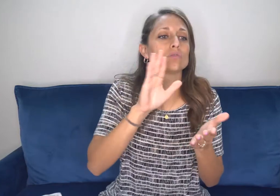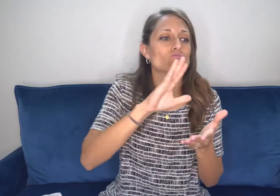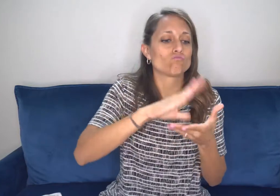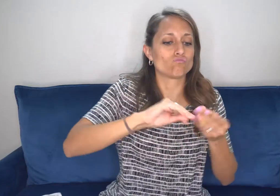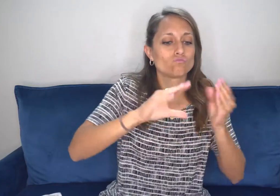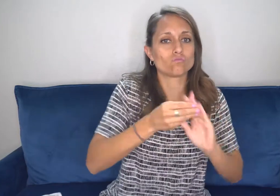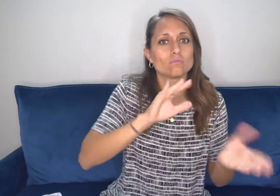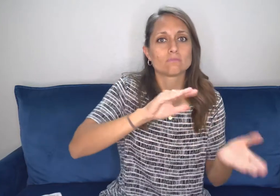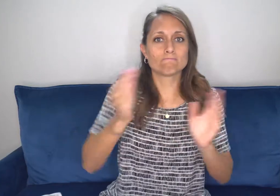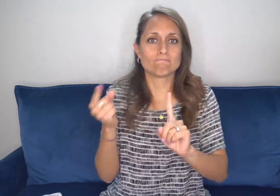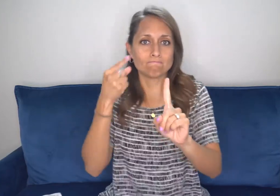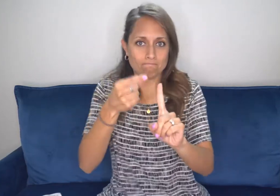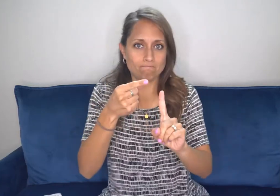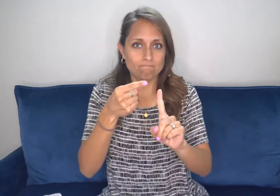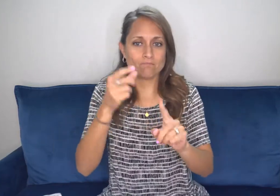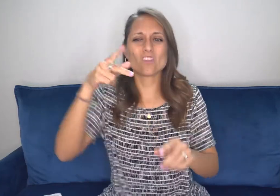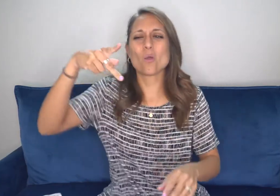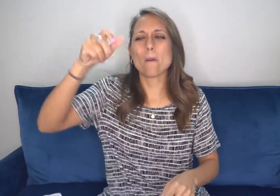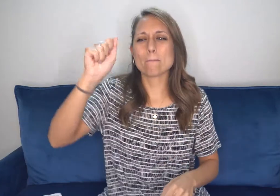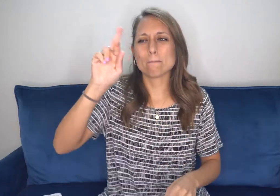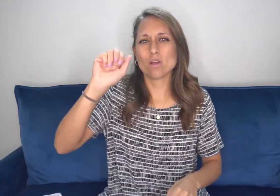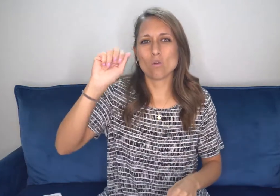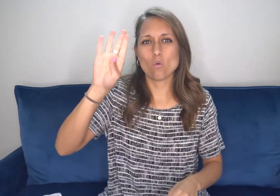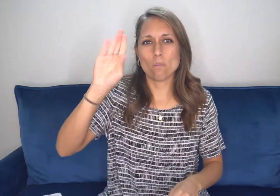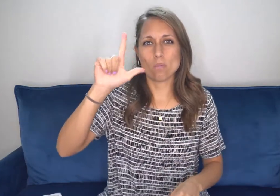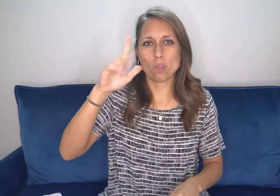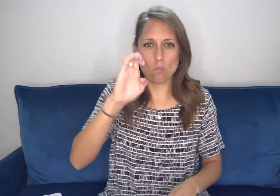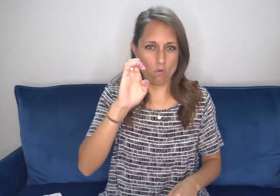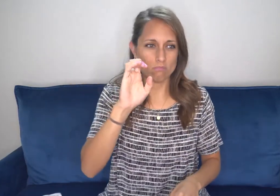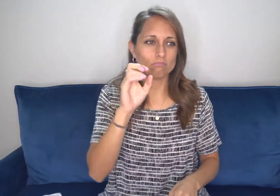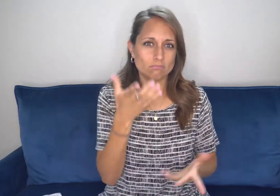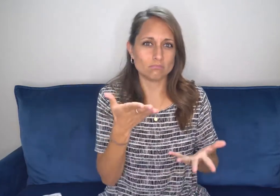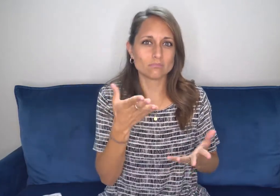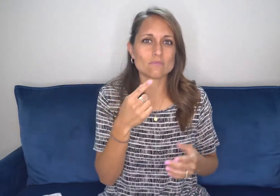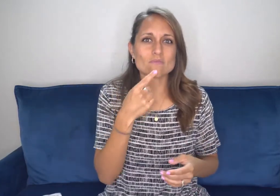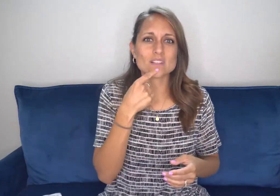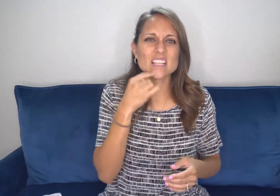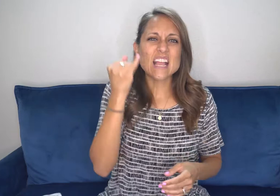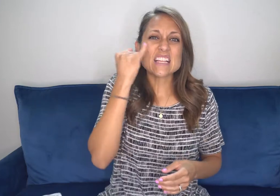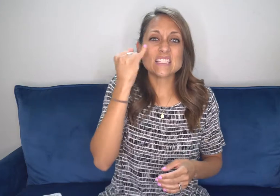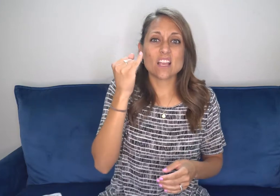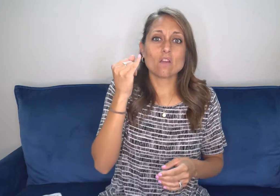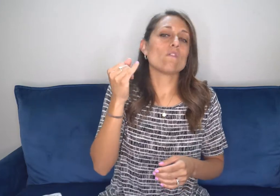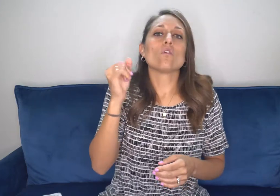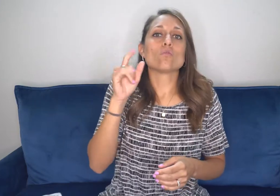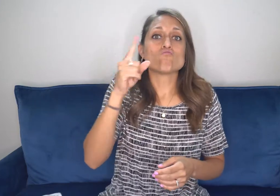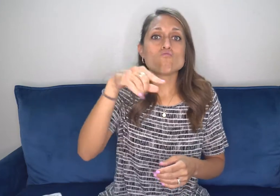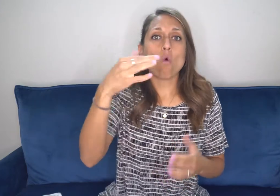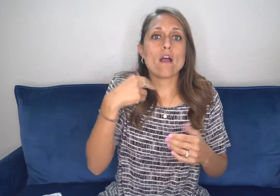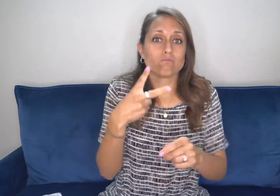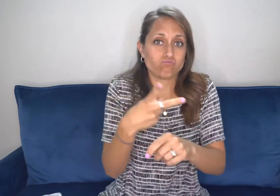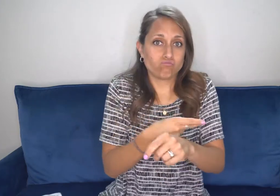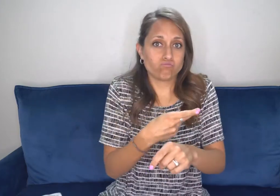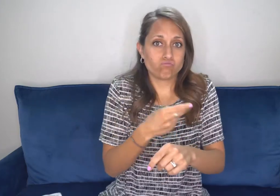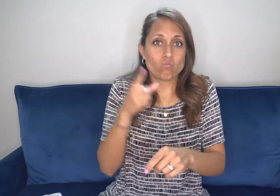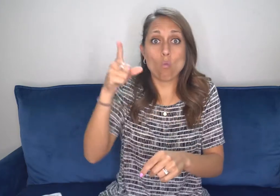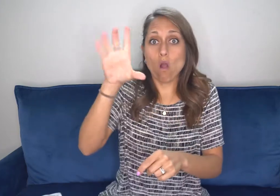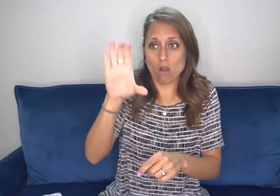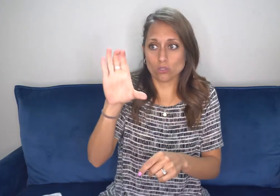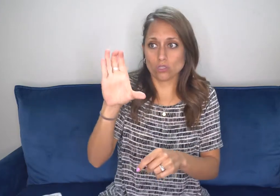So in this passage, Jesus is telling a parable, and he says, what man among you